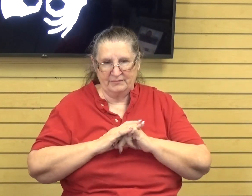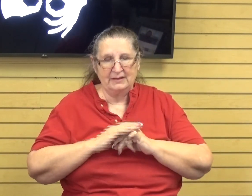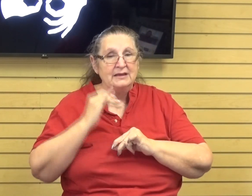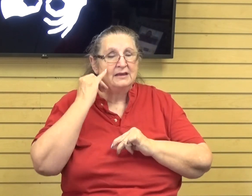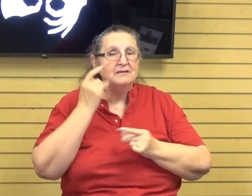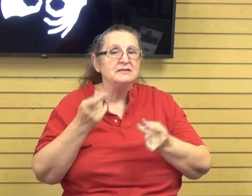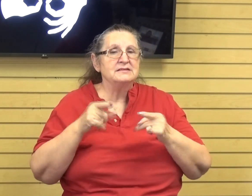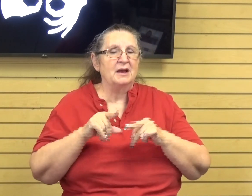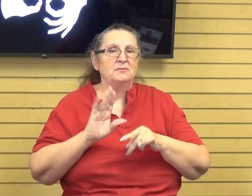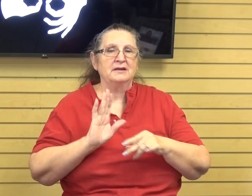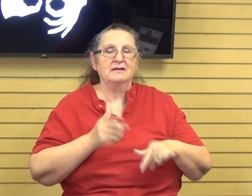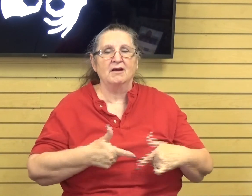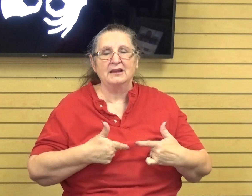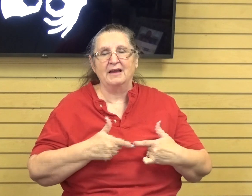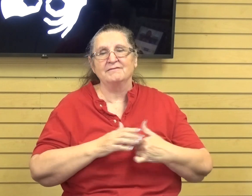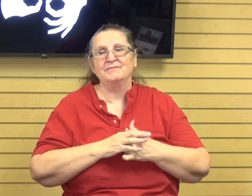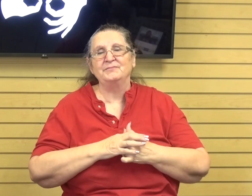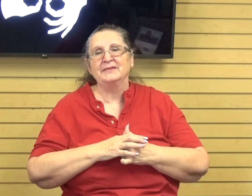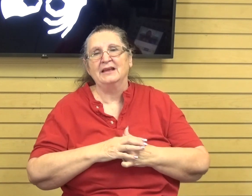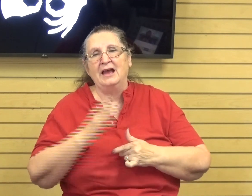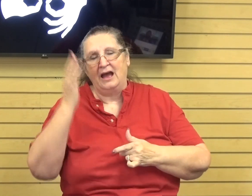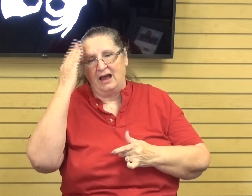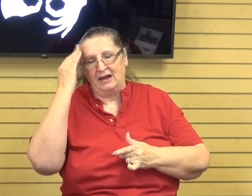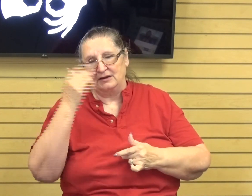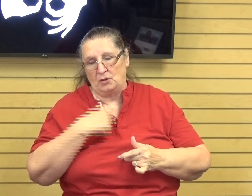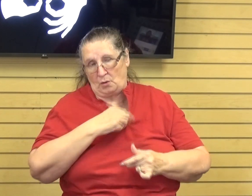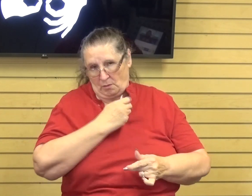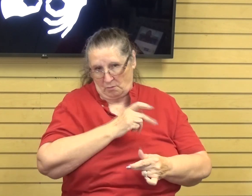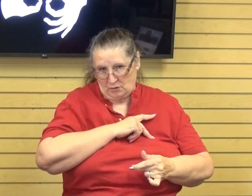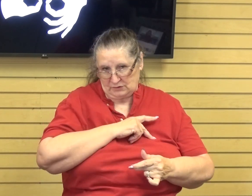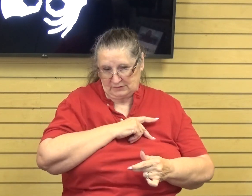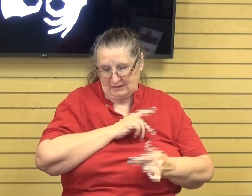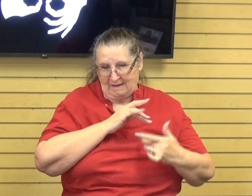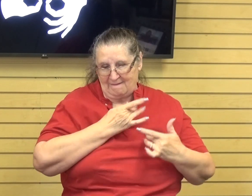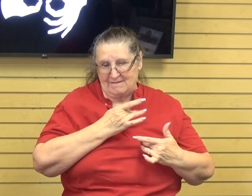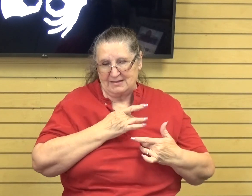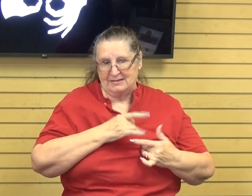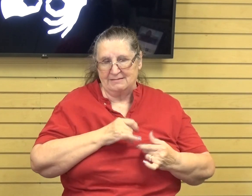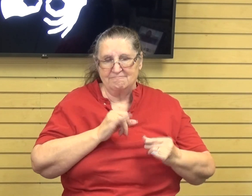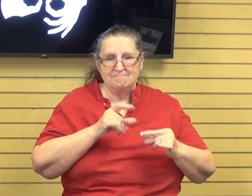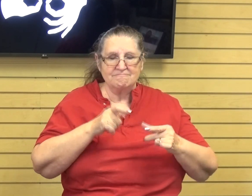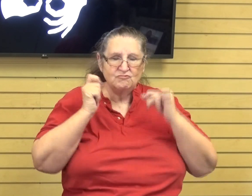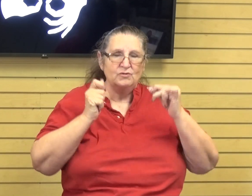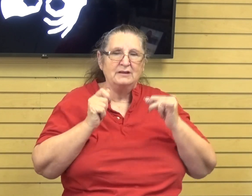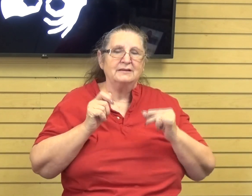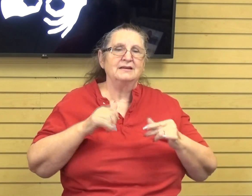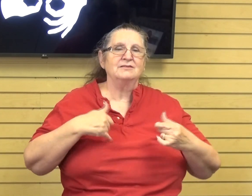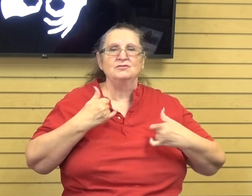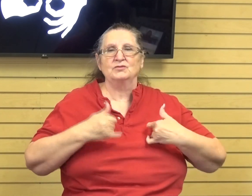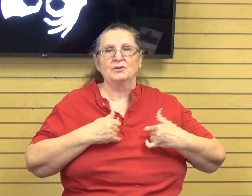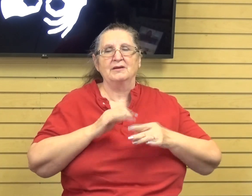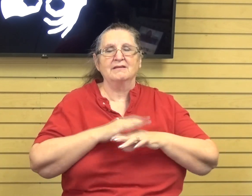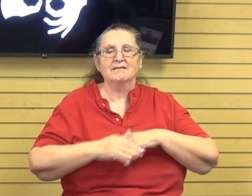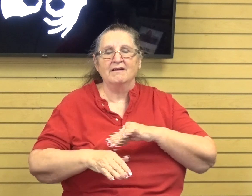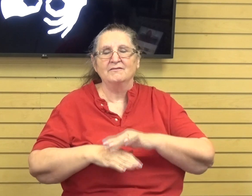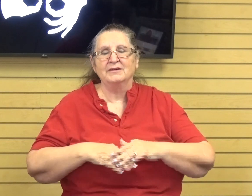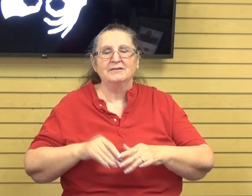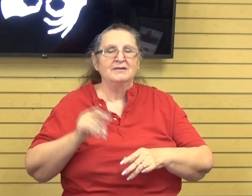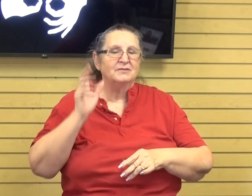So I know I personally feel instant joy and peace and comfort when I hear that one song